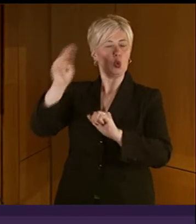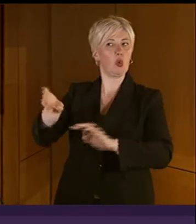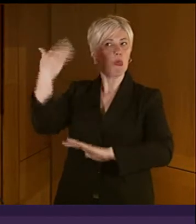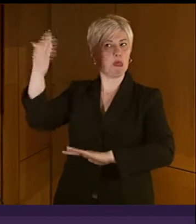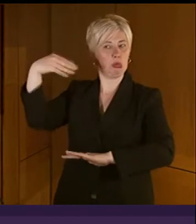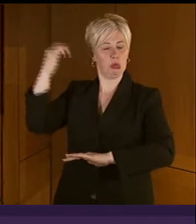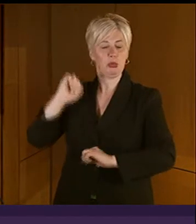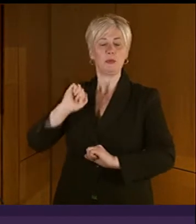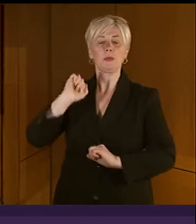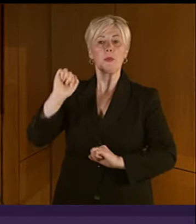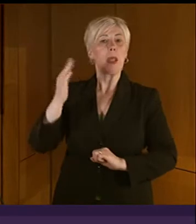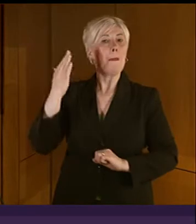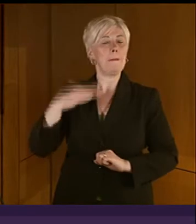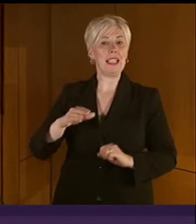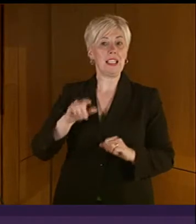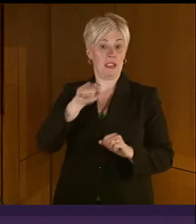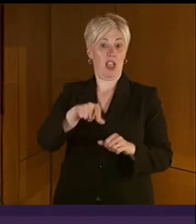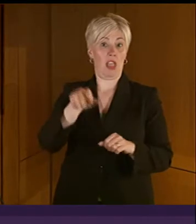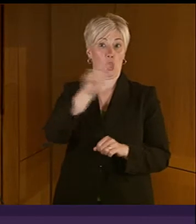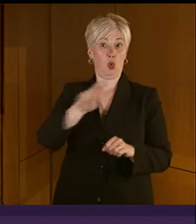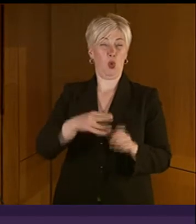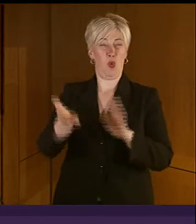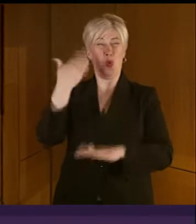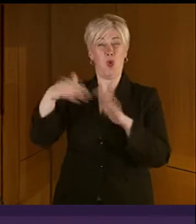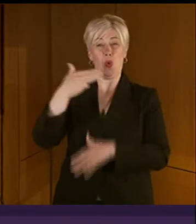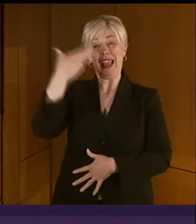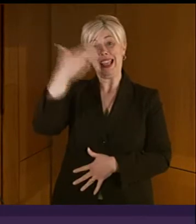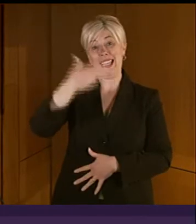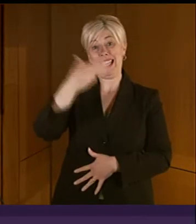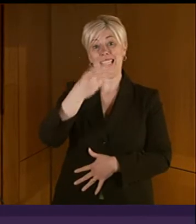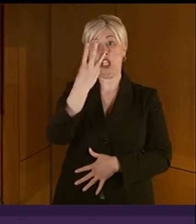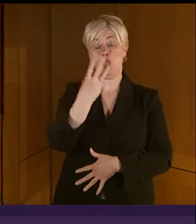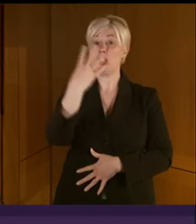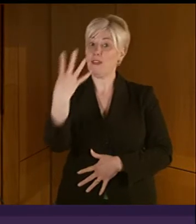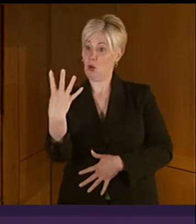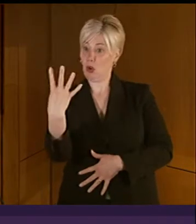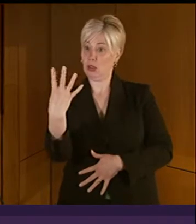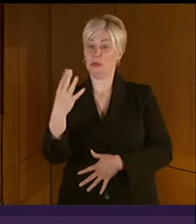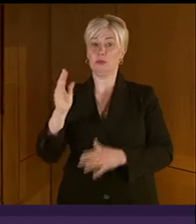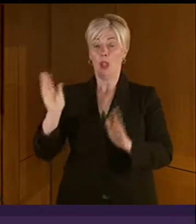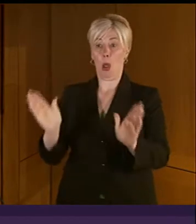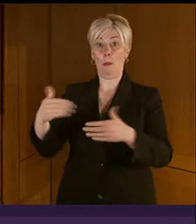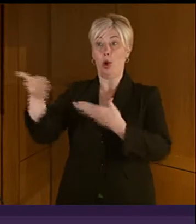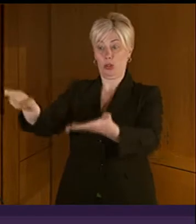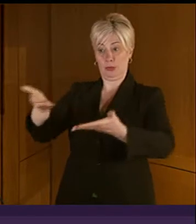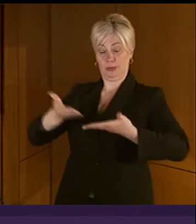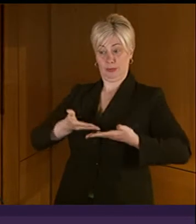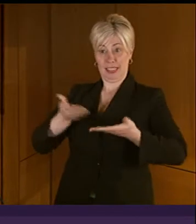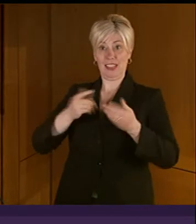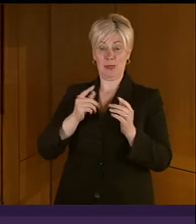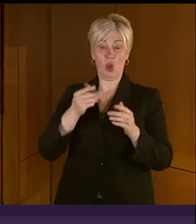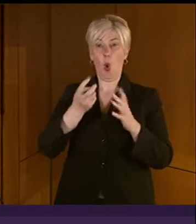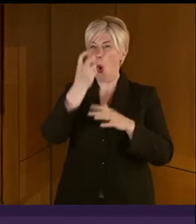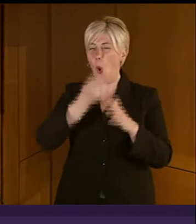started at Cotebridge Secondary School in 1934. Included in the parcel was the 1938 school magazine,